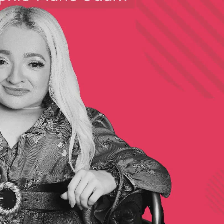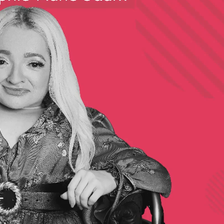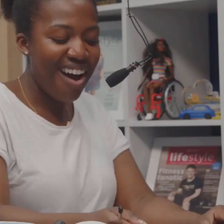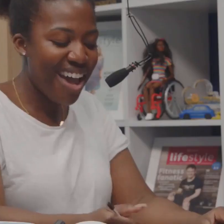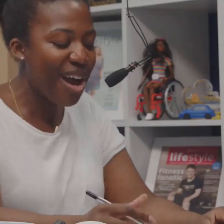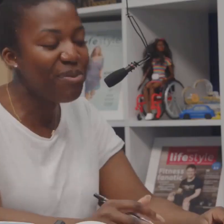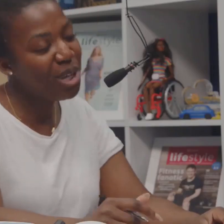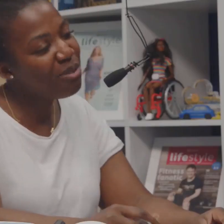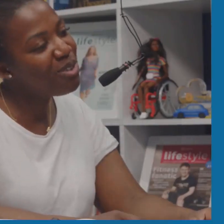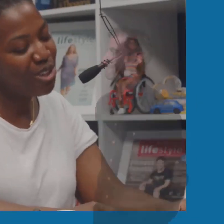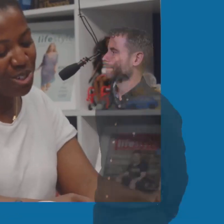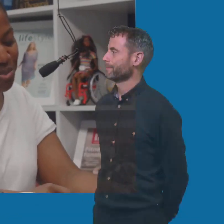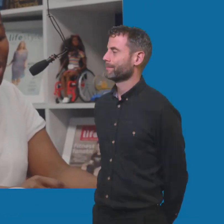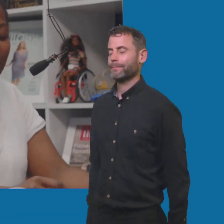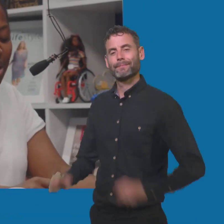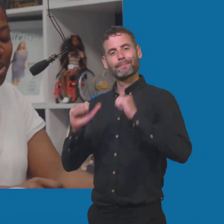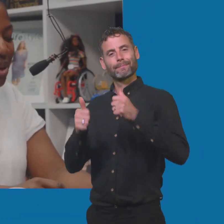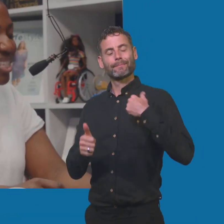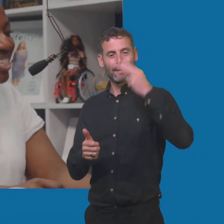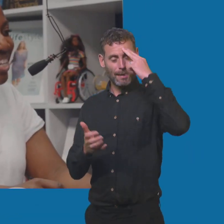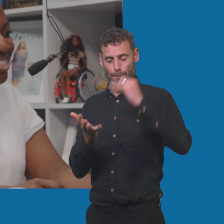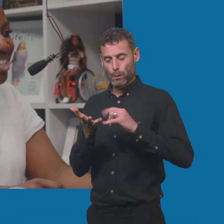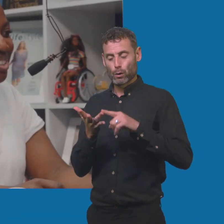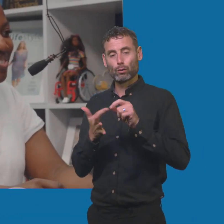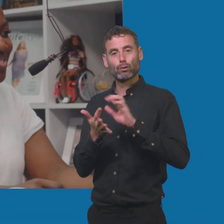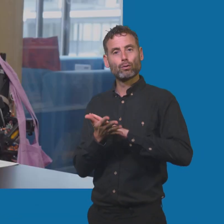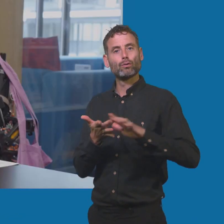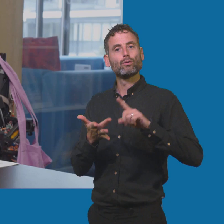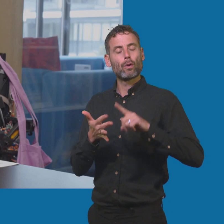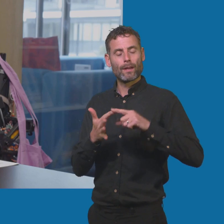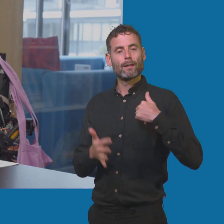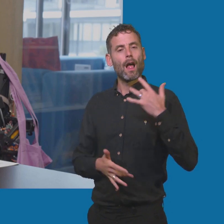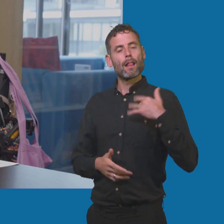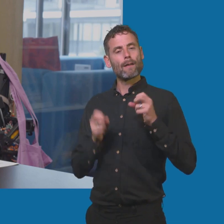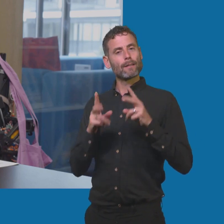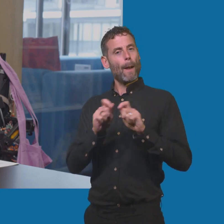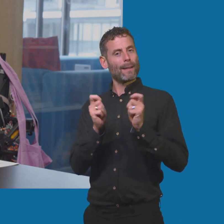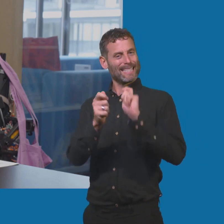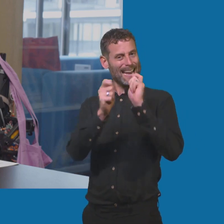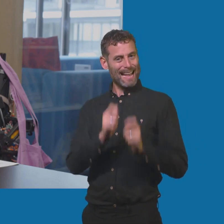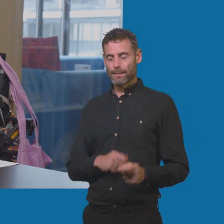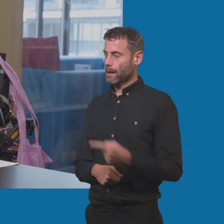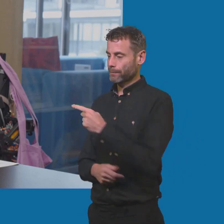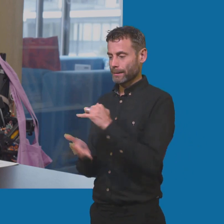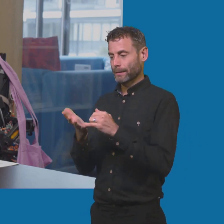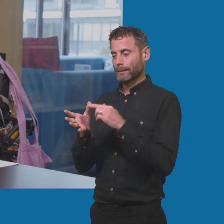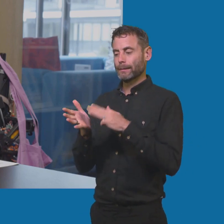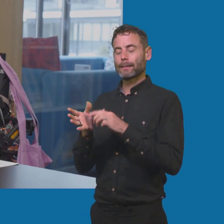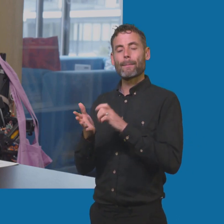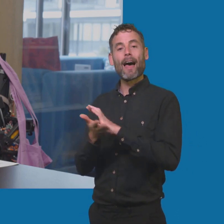Hi, I'm Sophie-Marie Odom, Lifestyle Magazine's editor. And I'm Samantha Renk, broadcaster and disability rights campaigner. And a